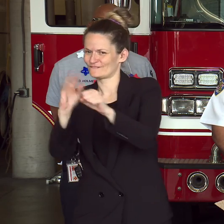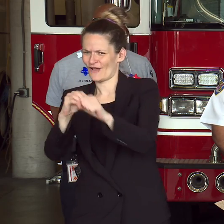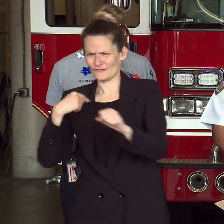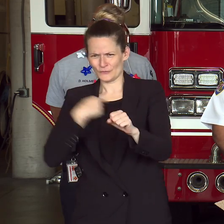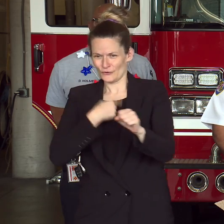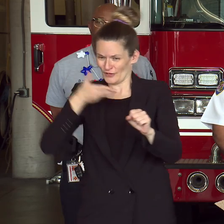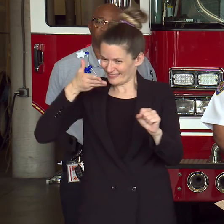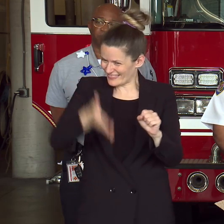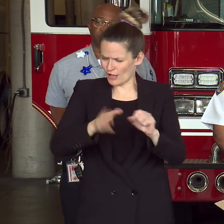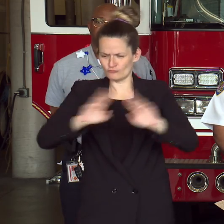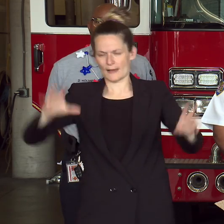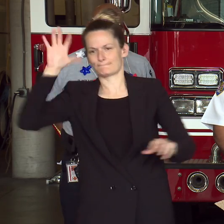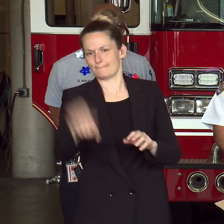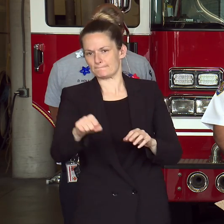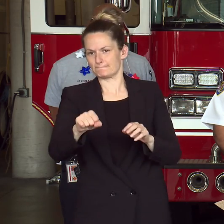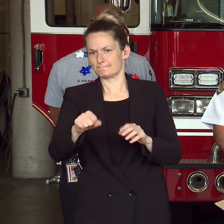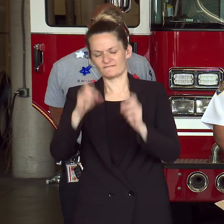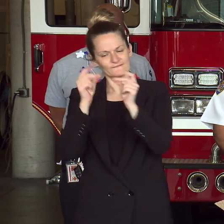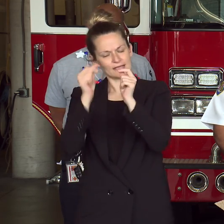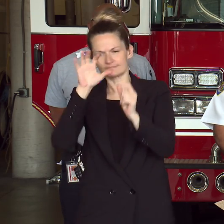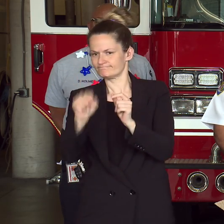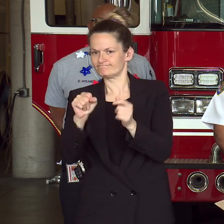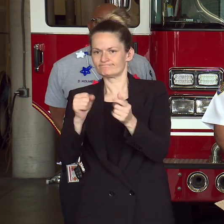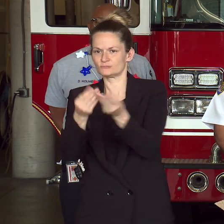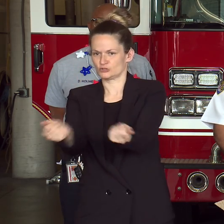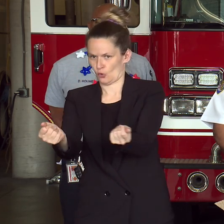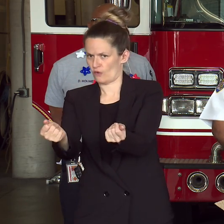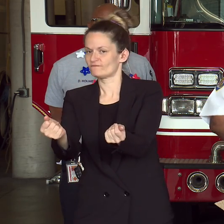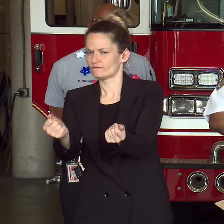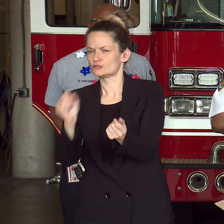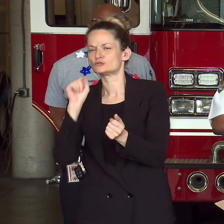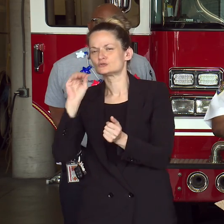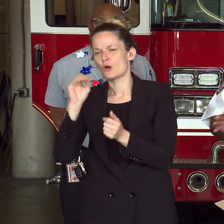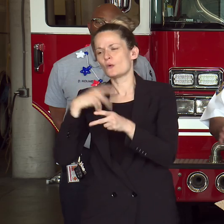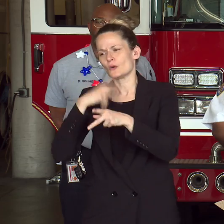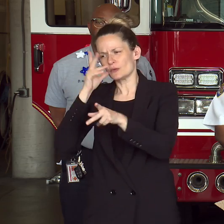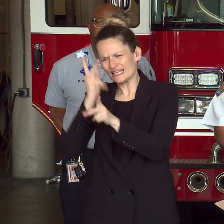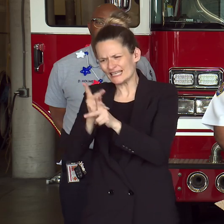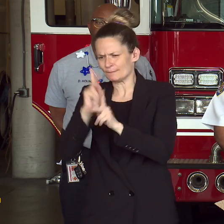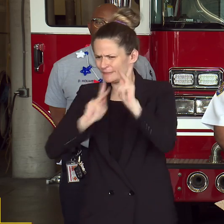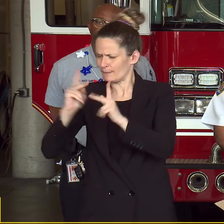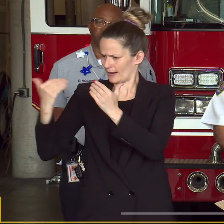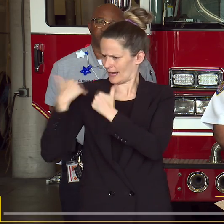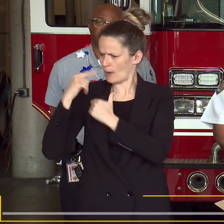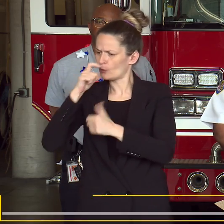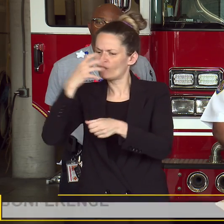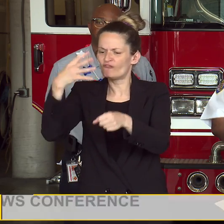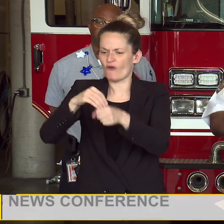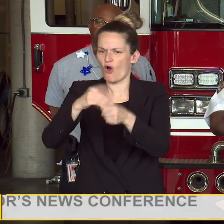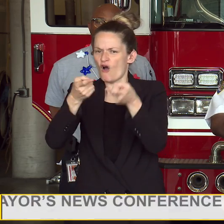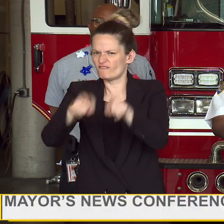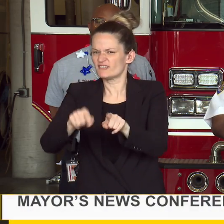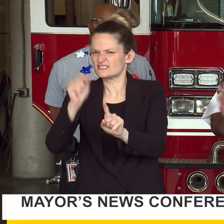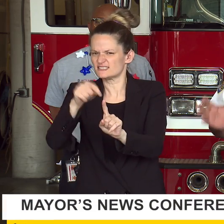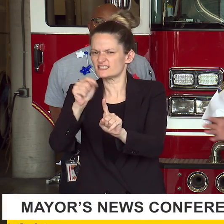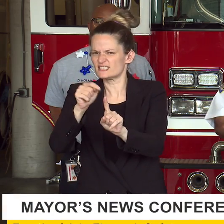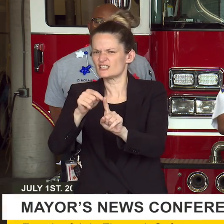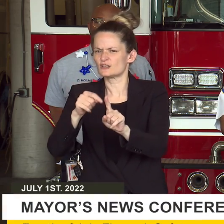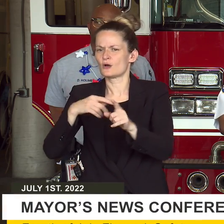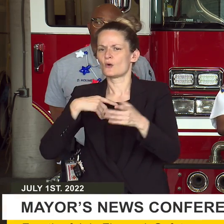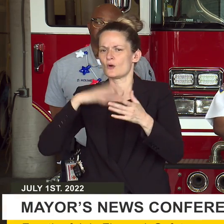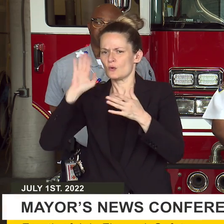the person who did it so we can hold people accountable. This will be no different. We have a robust deployment strategy in downtown